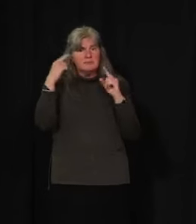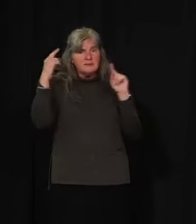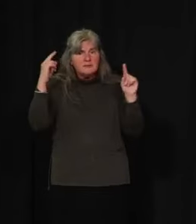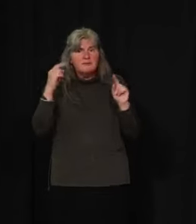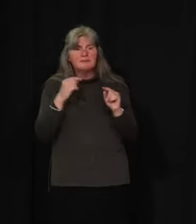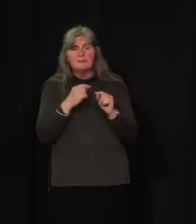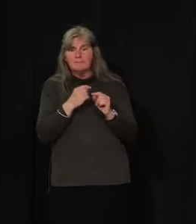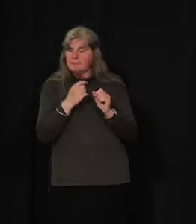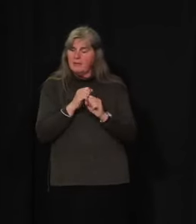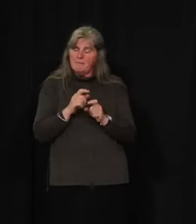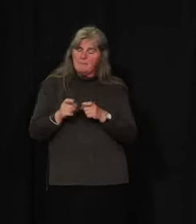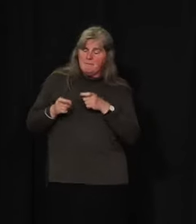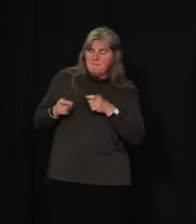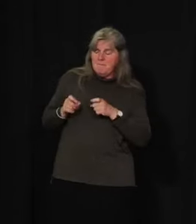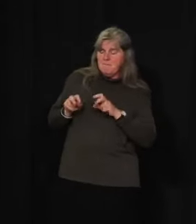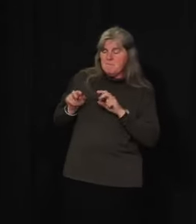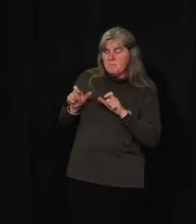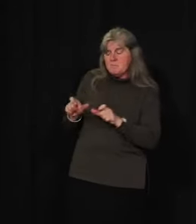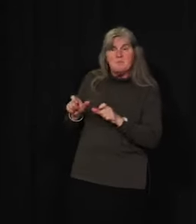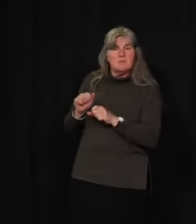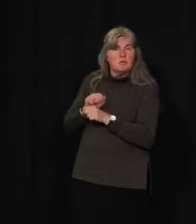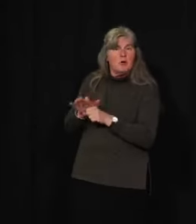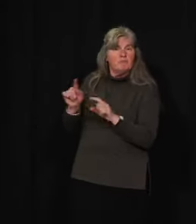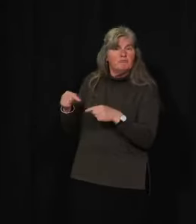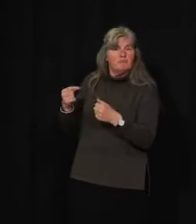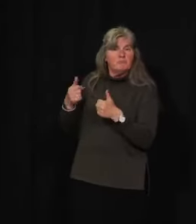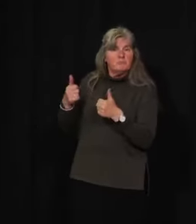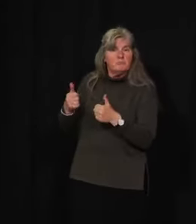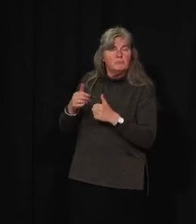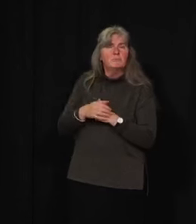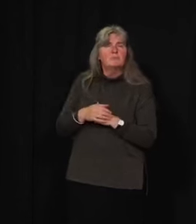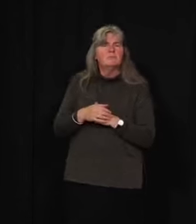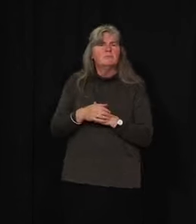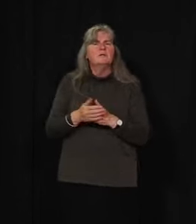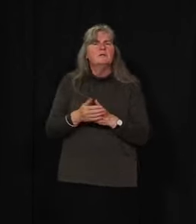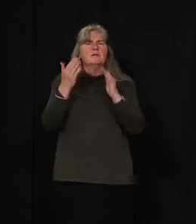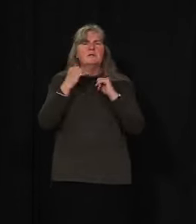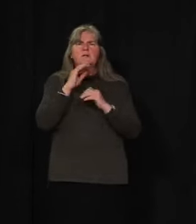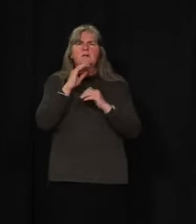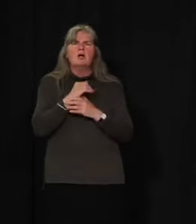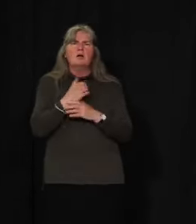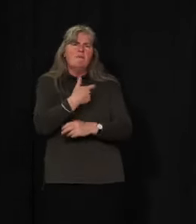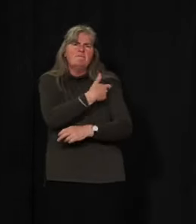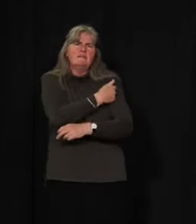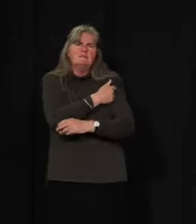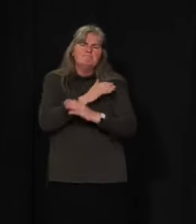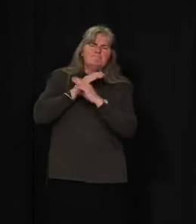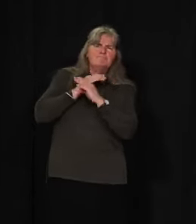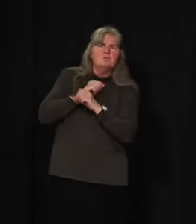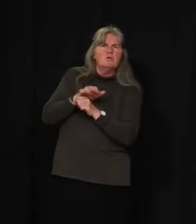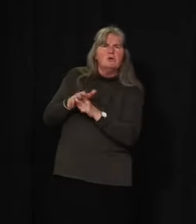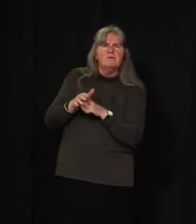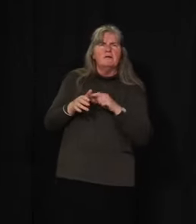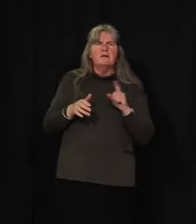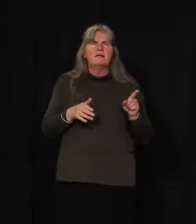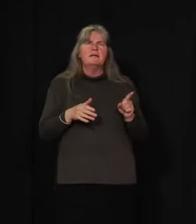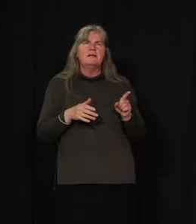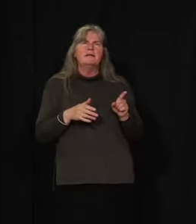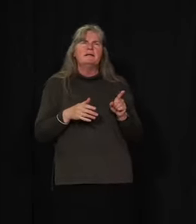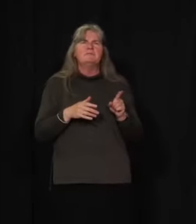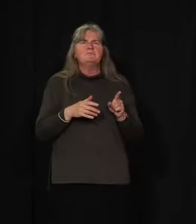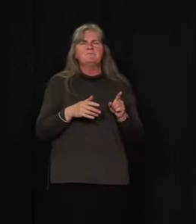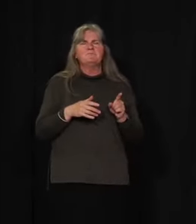us ahead of the curve. The question about vaccine, there are probably questions about